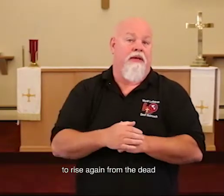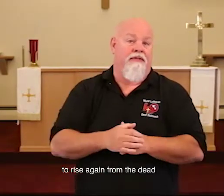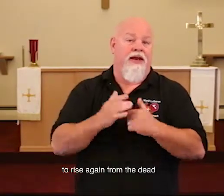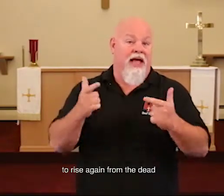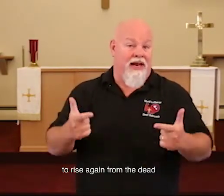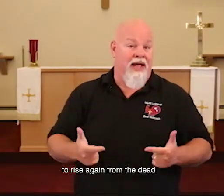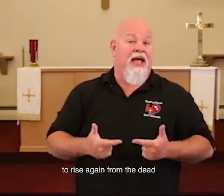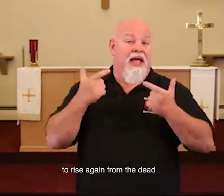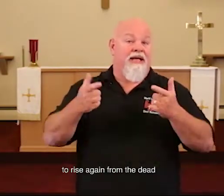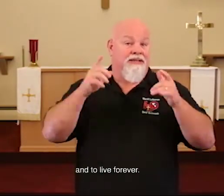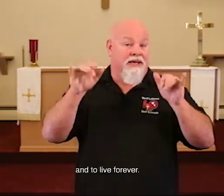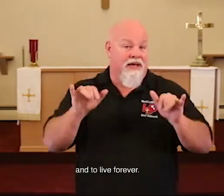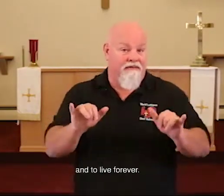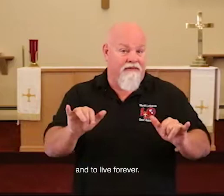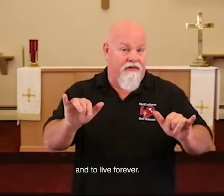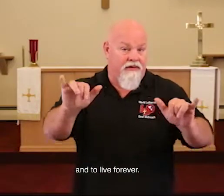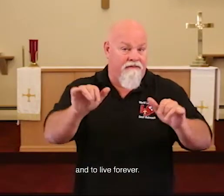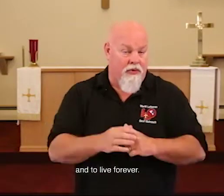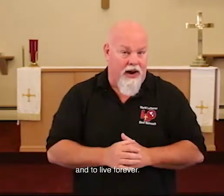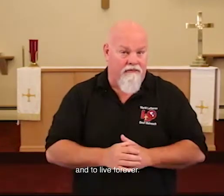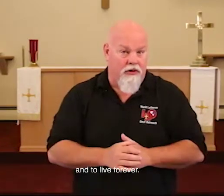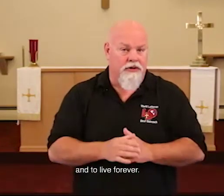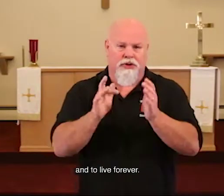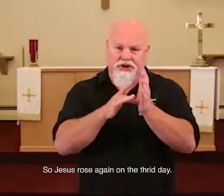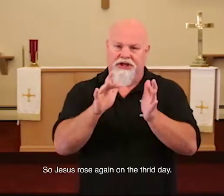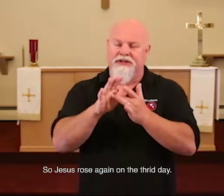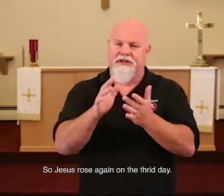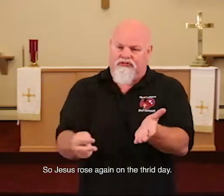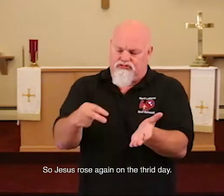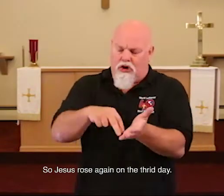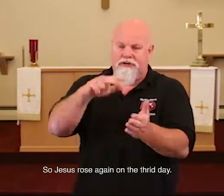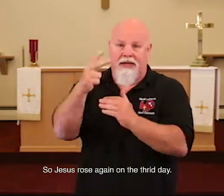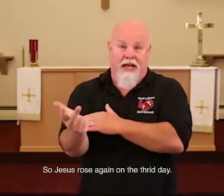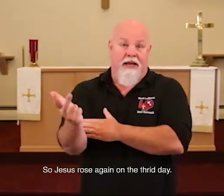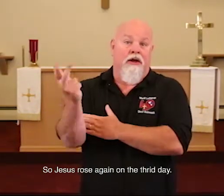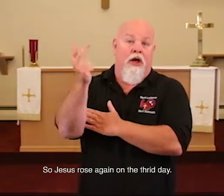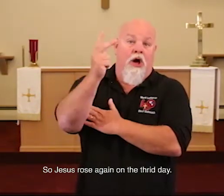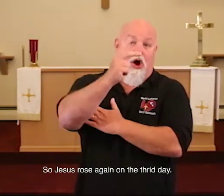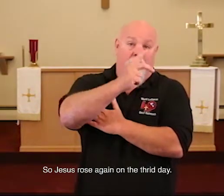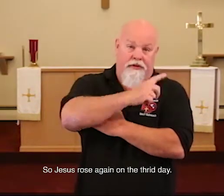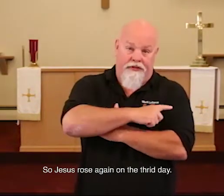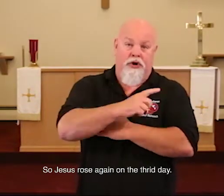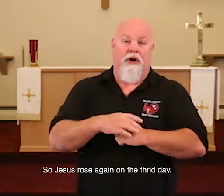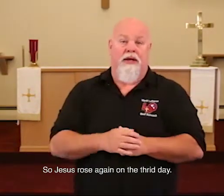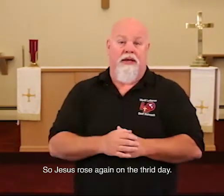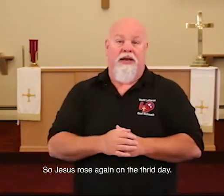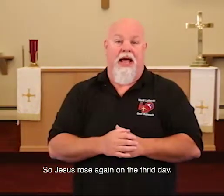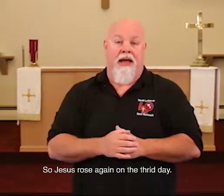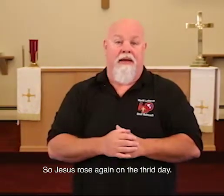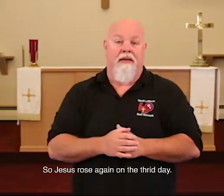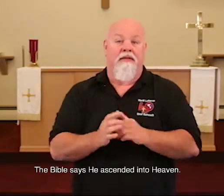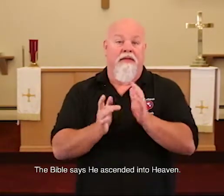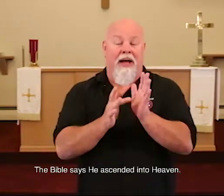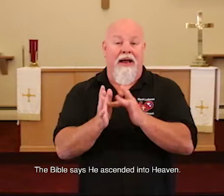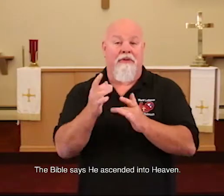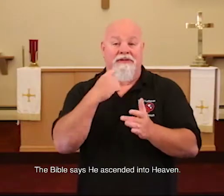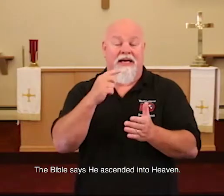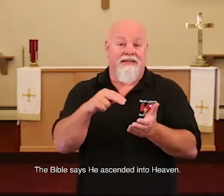the dead and to live forever. So Jesus rose again on the third day. The Bible says